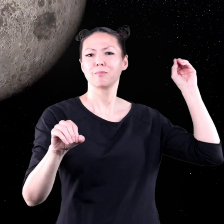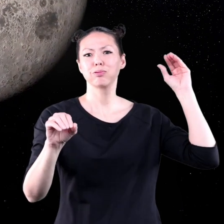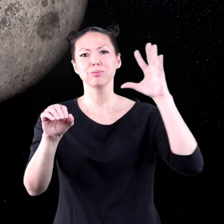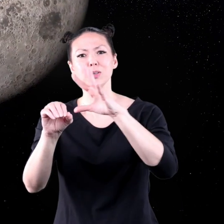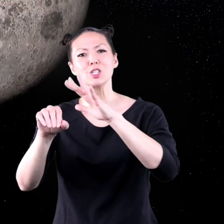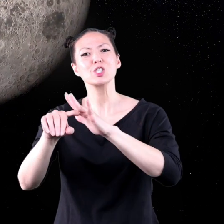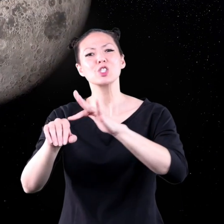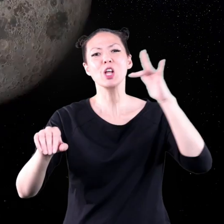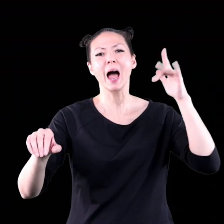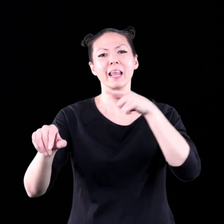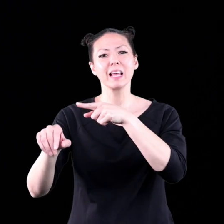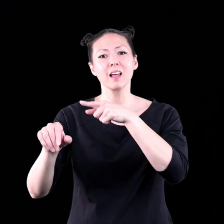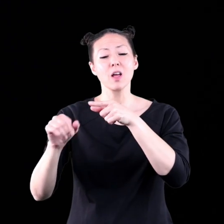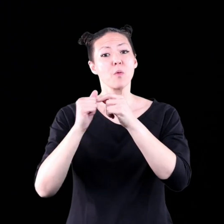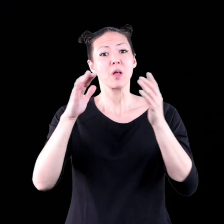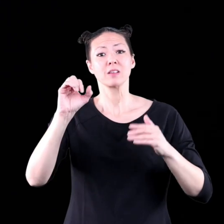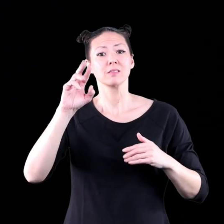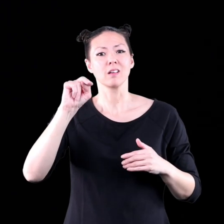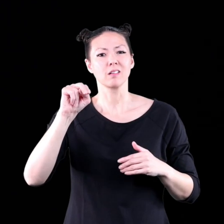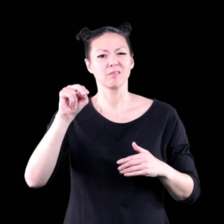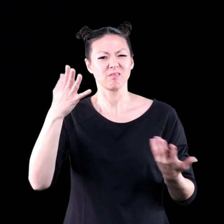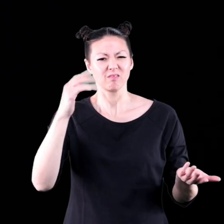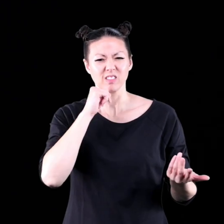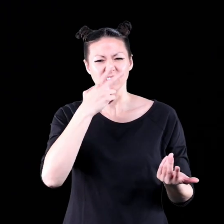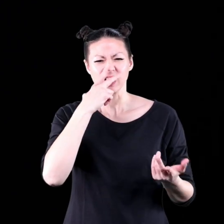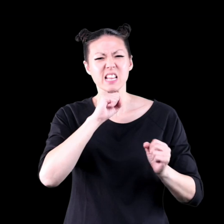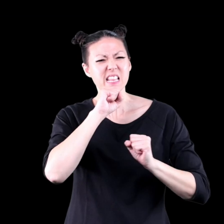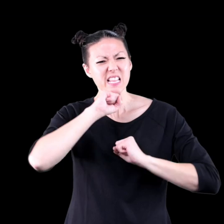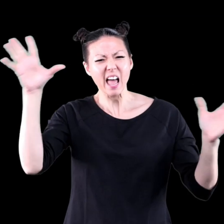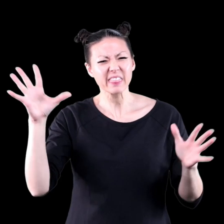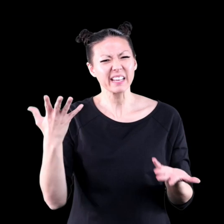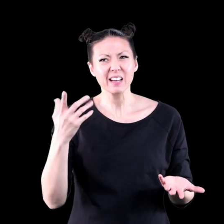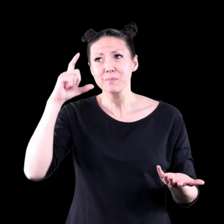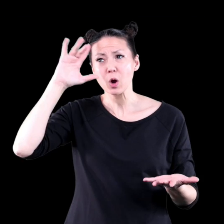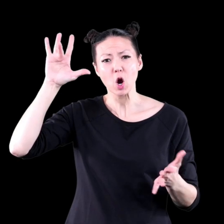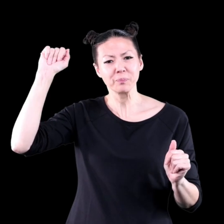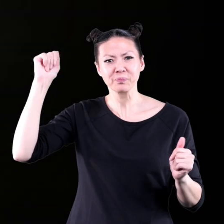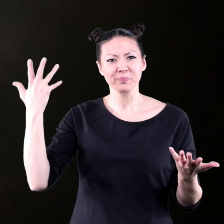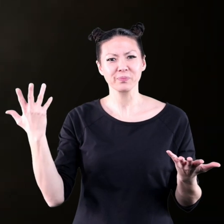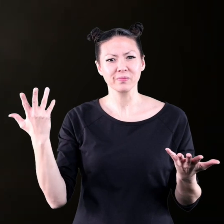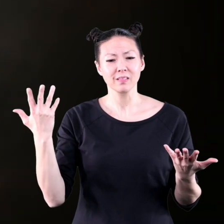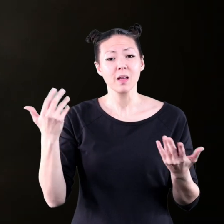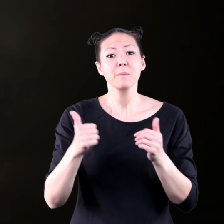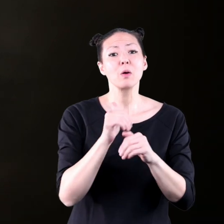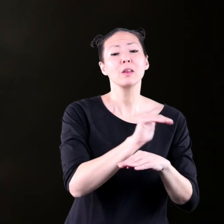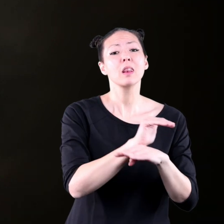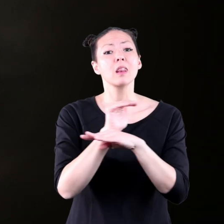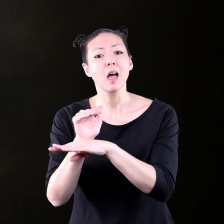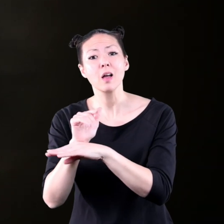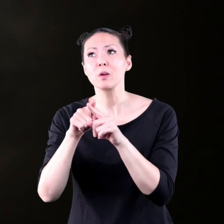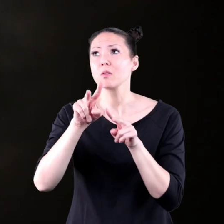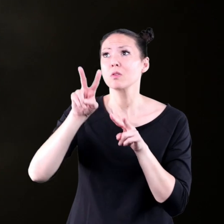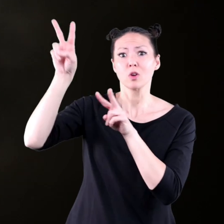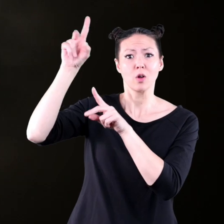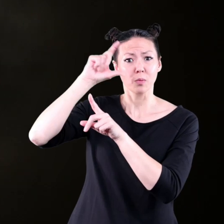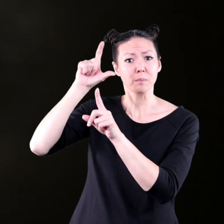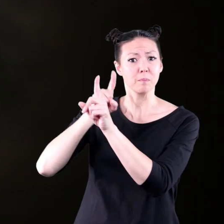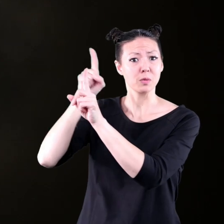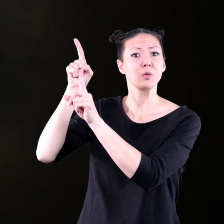without the sun you could not see the moon at all most nights when you look up at the moon you can